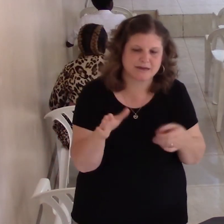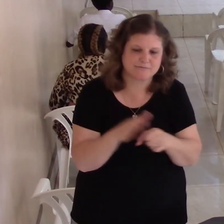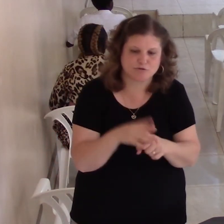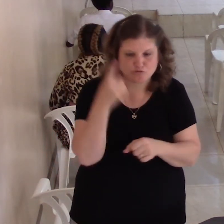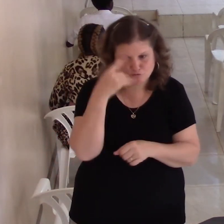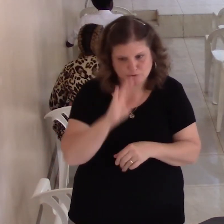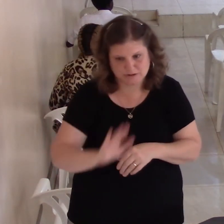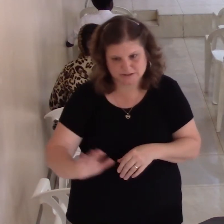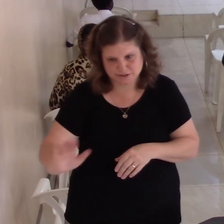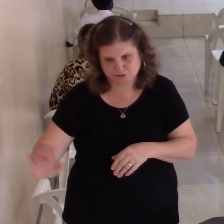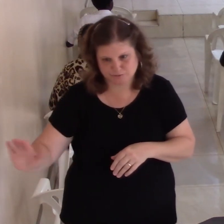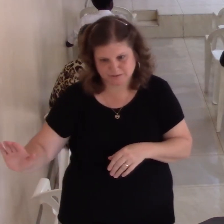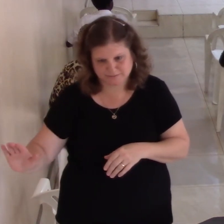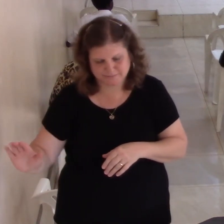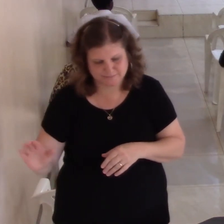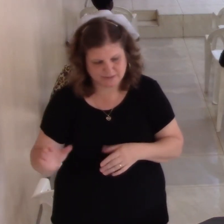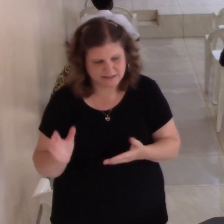So many times we don't appreciate our spouse.